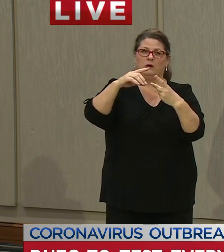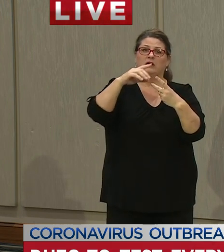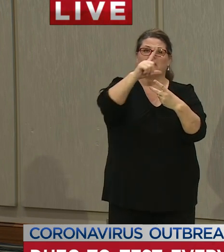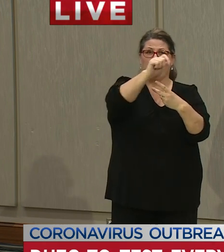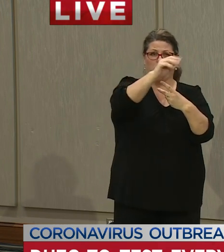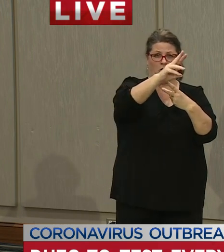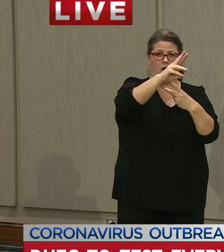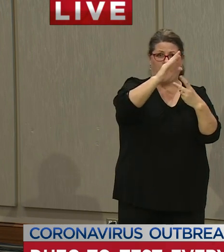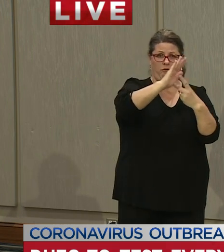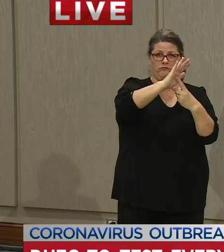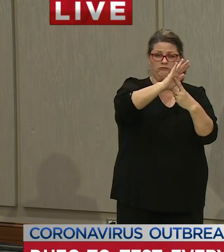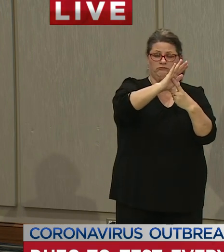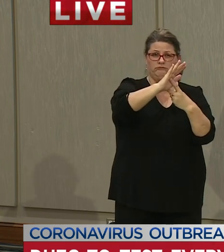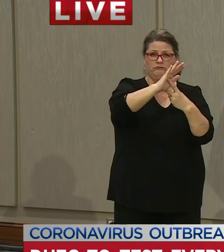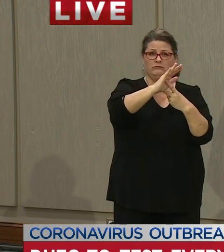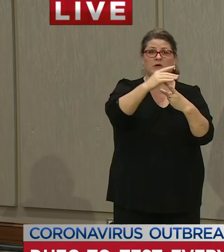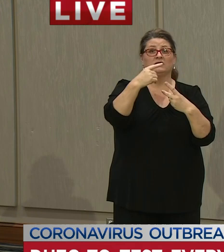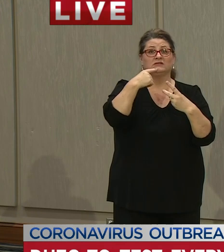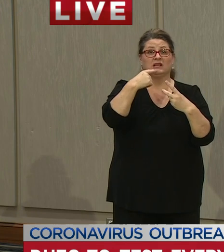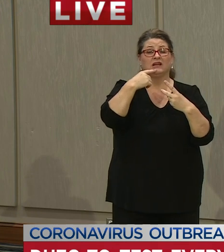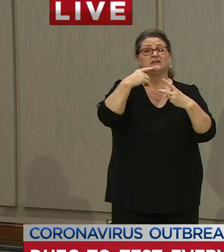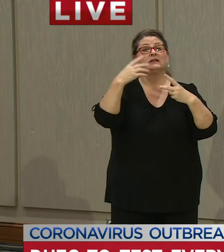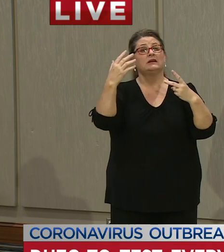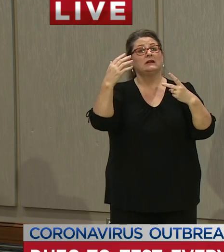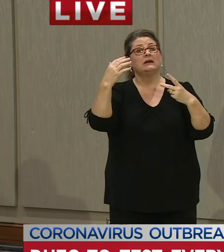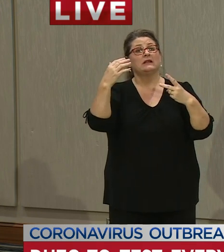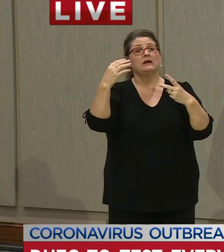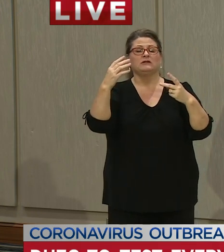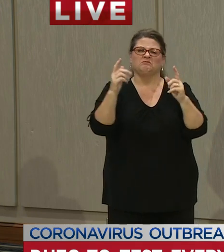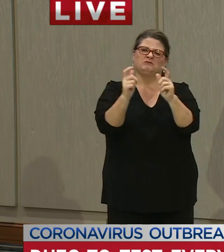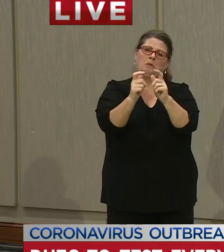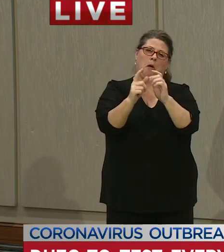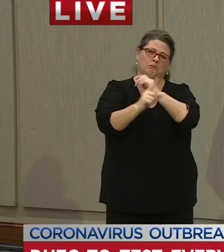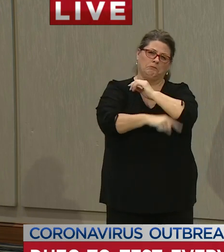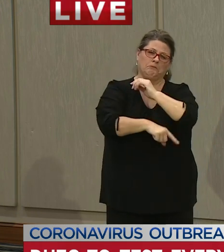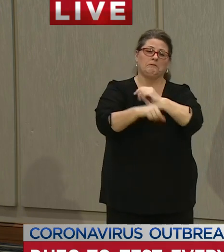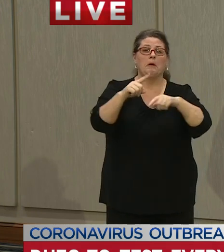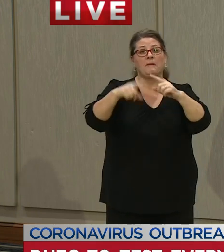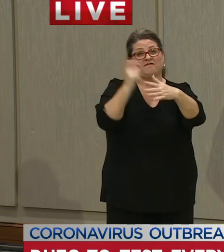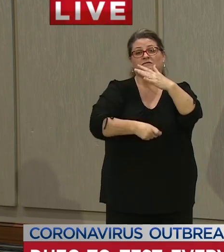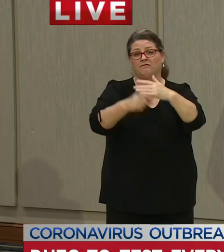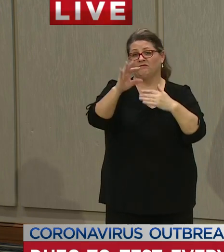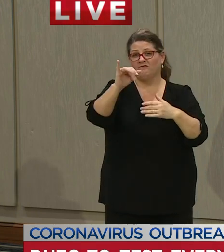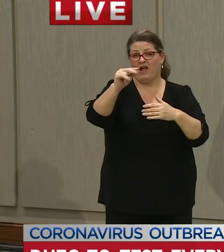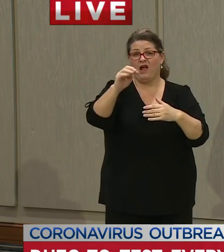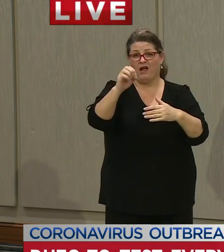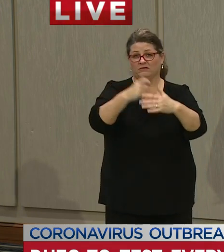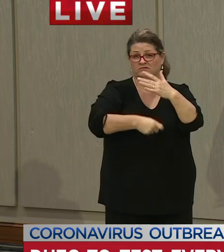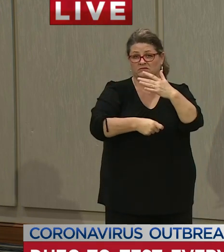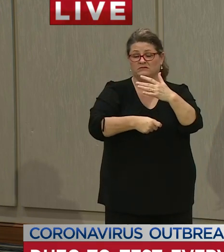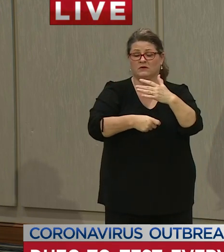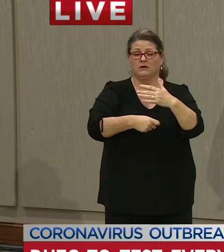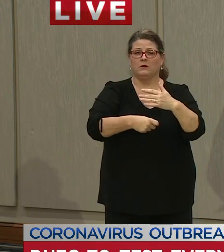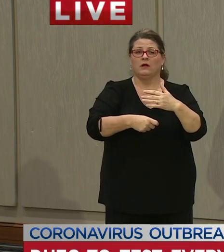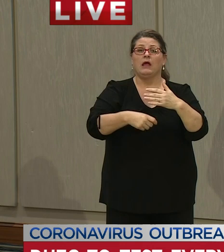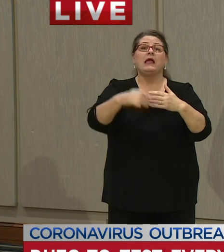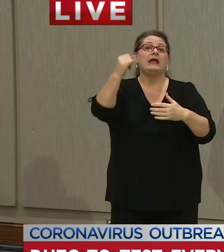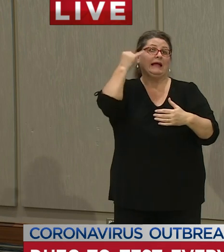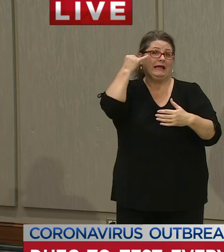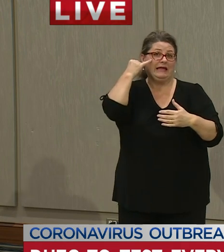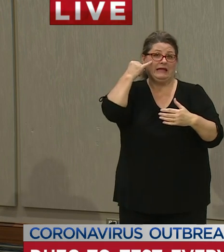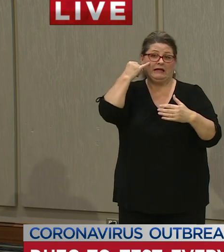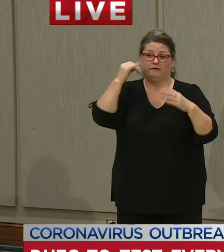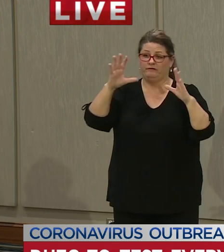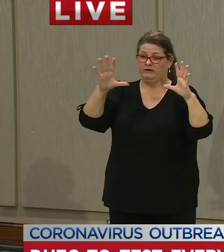provides a a misdemeanor penalty a small penalty but nevertheless a penalty for congregating